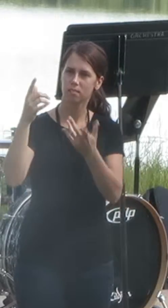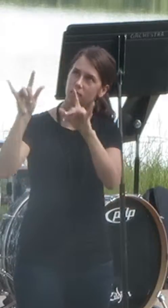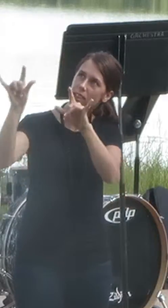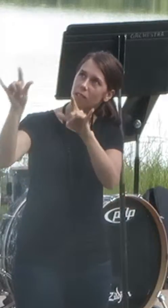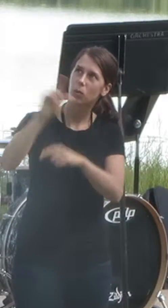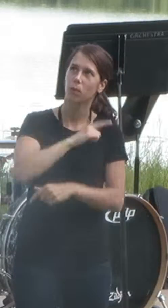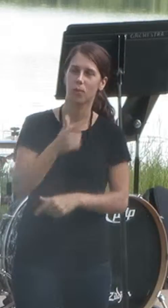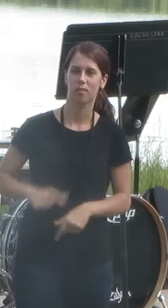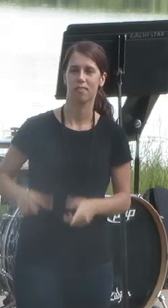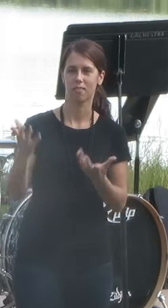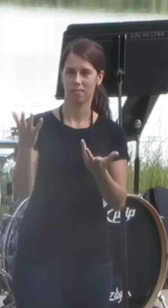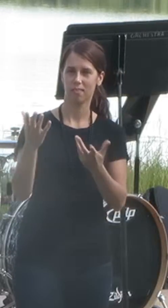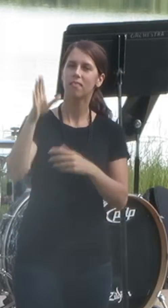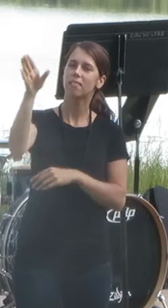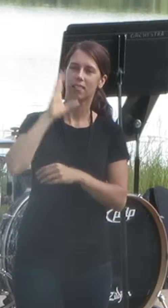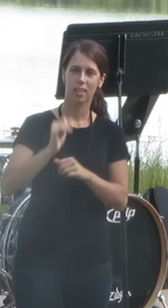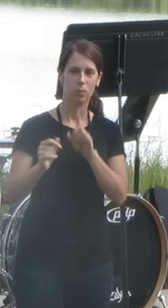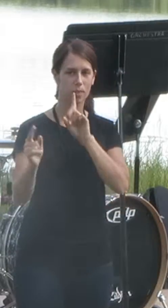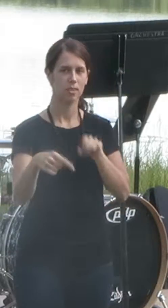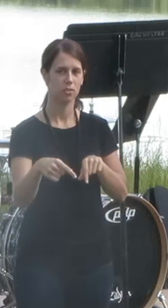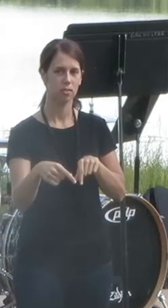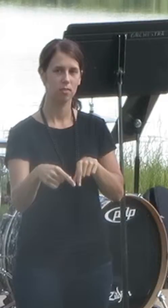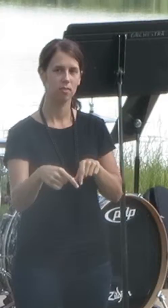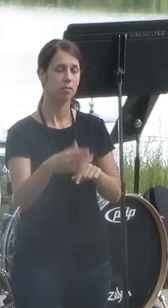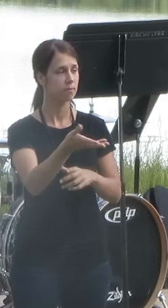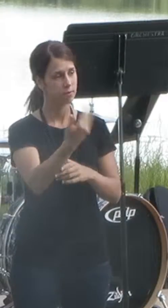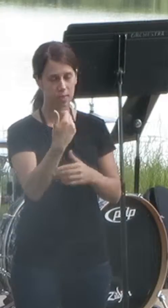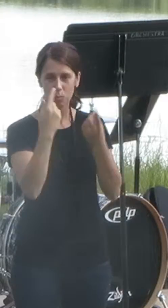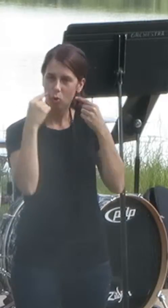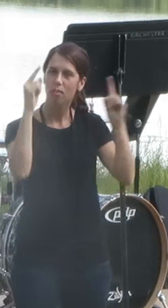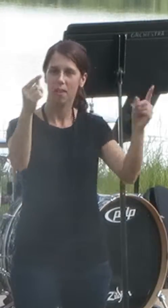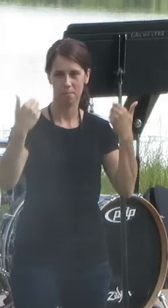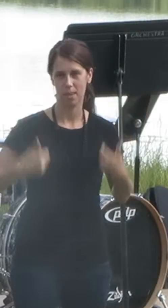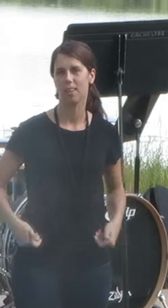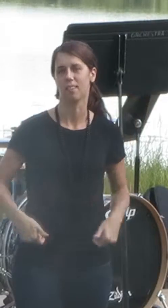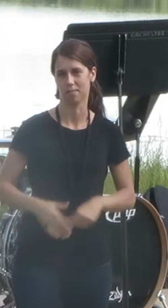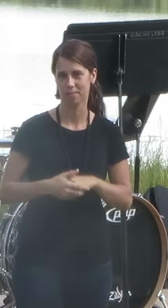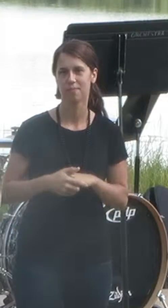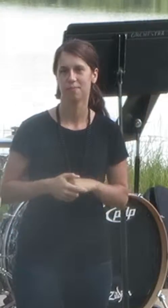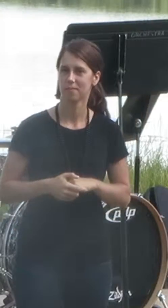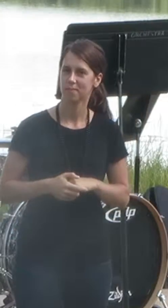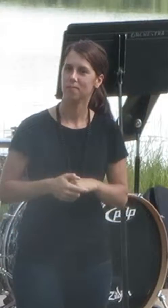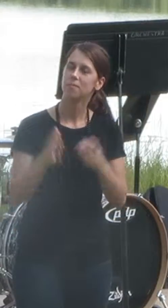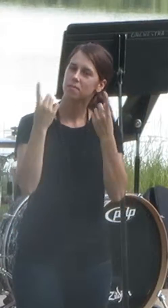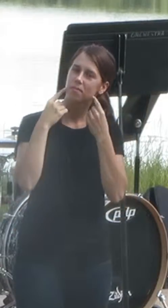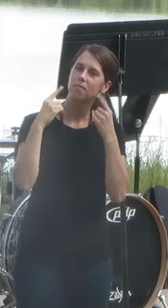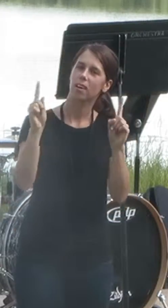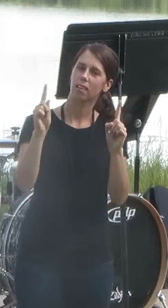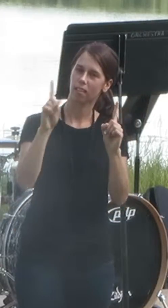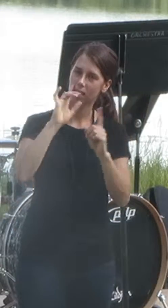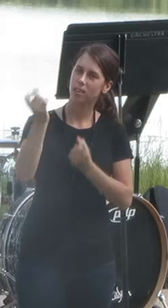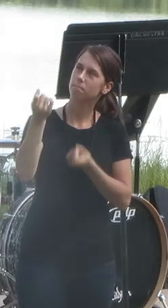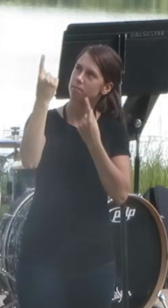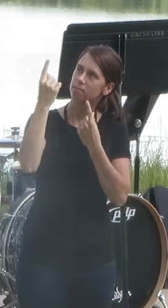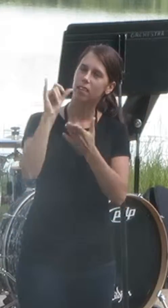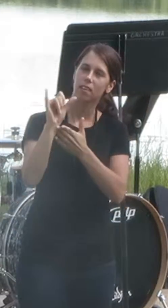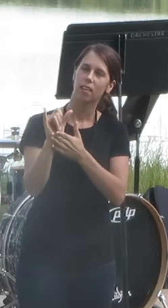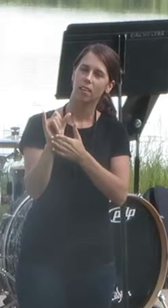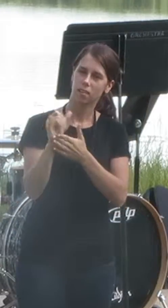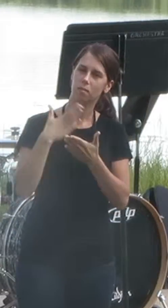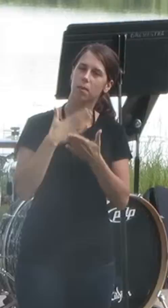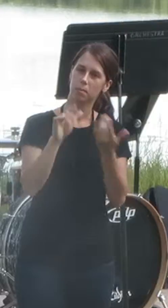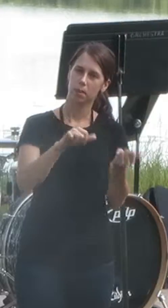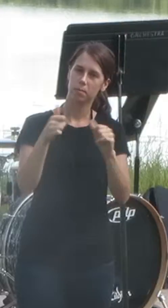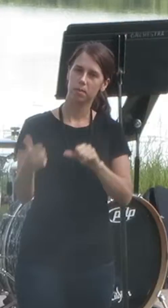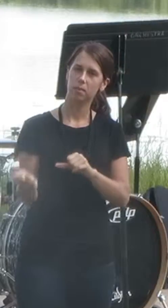you, Lord. And he would answer, proclaim me. I finally came to understand that at